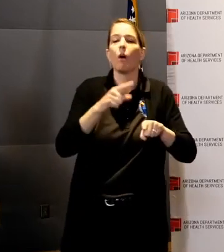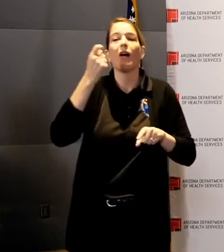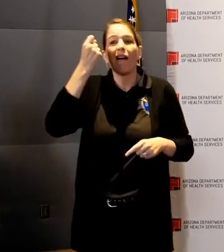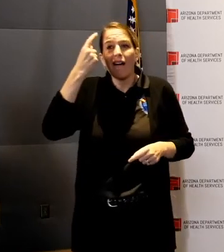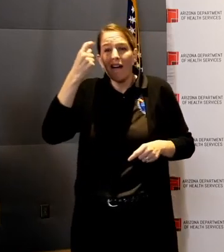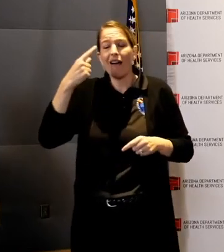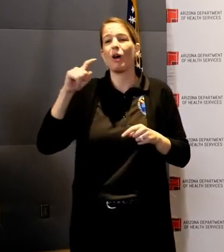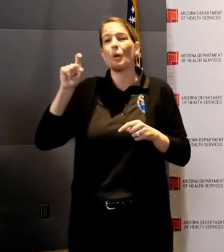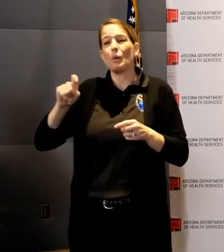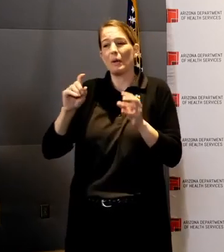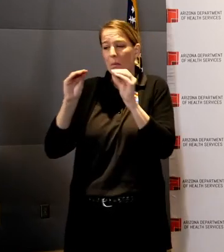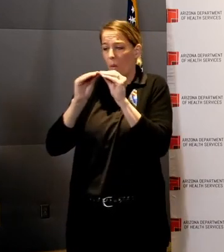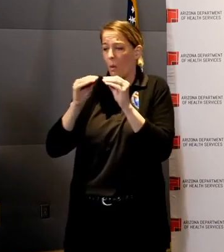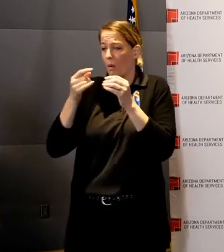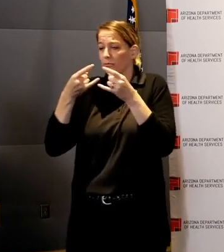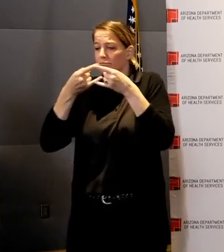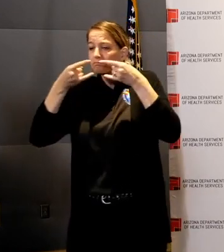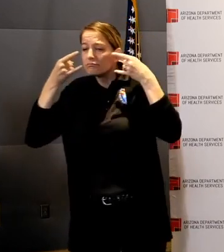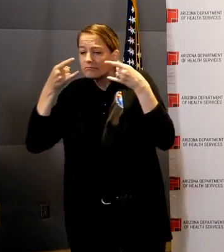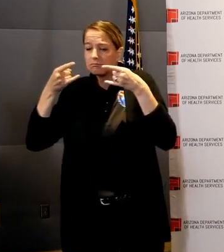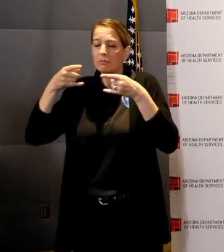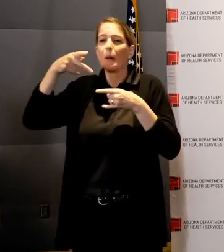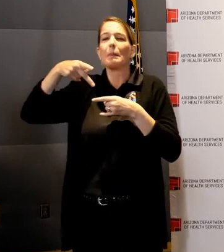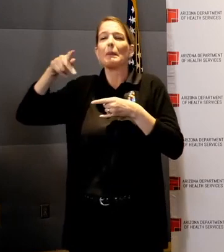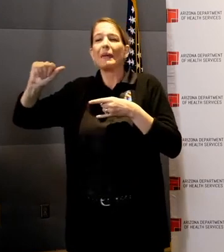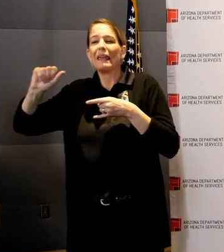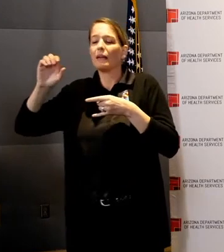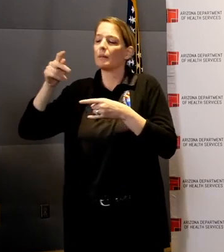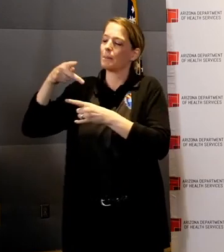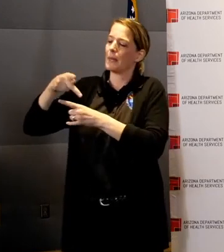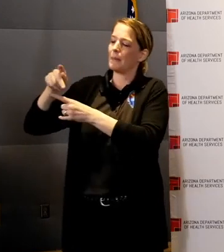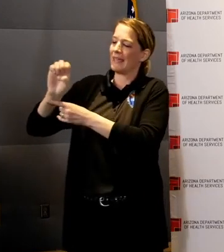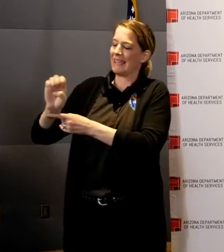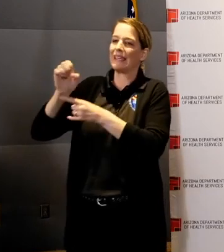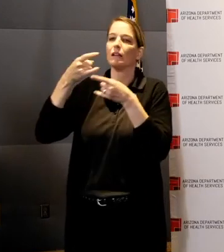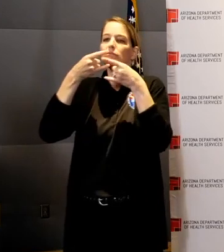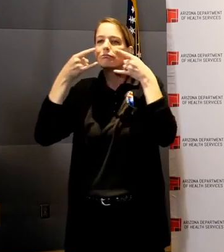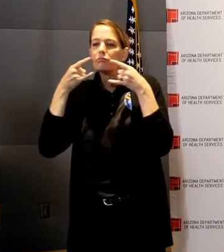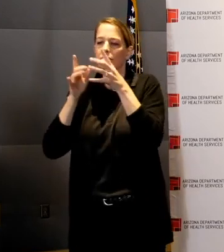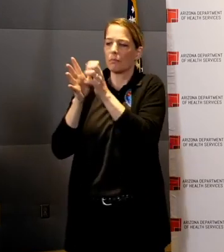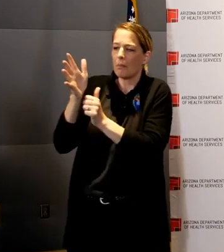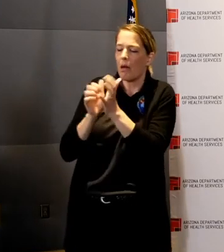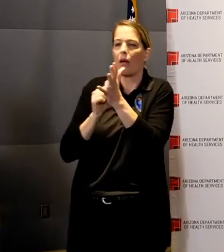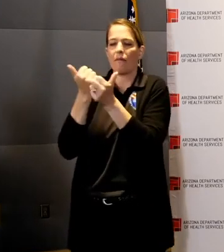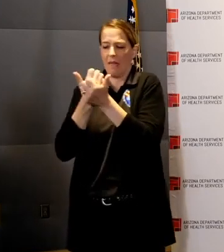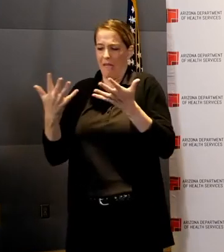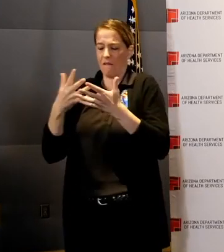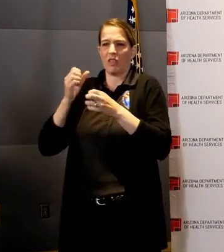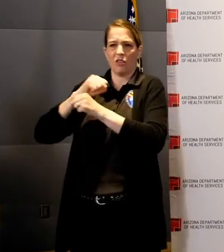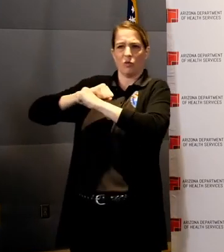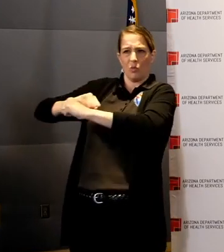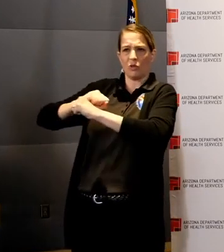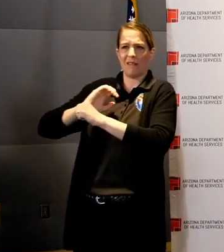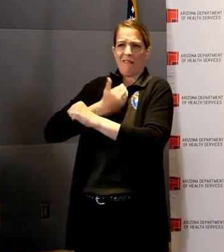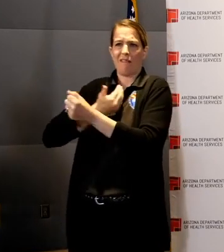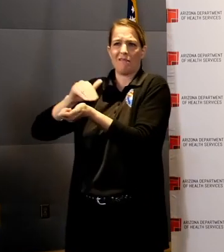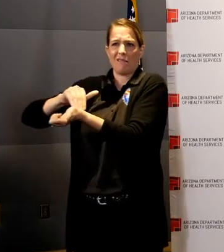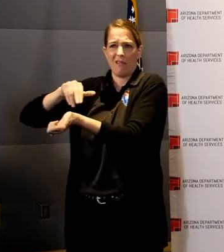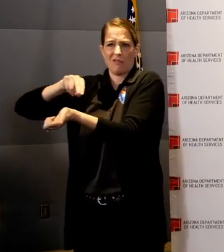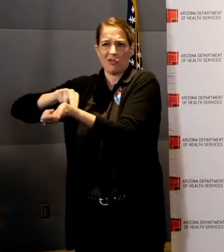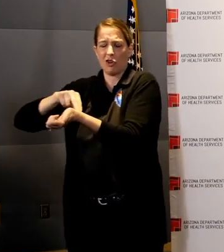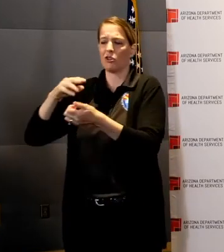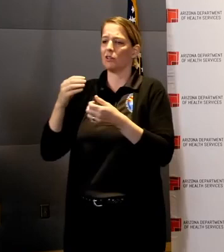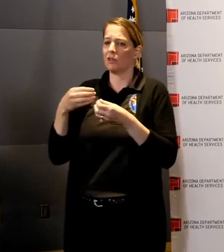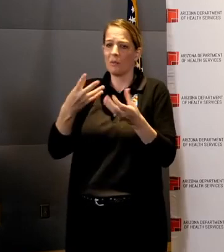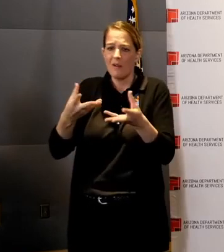ventilators, and other critical medical resources, we're working around the clock to secure resources in our hospitals. In the